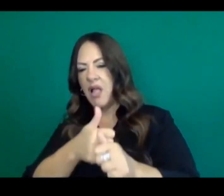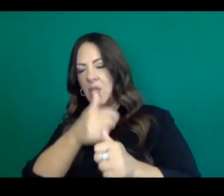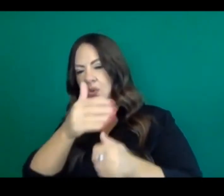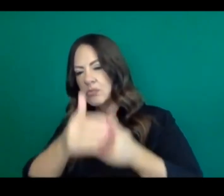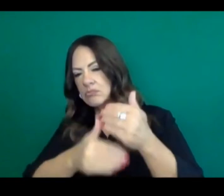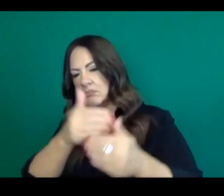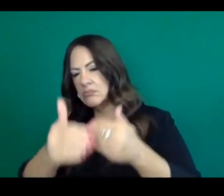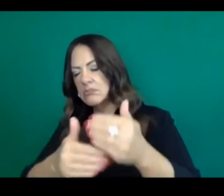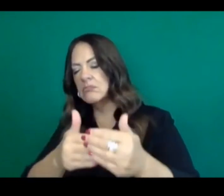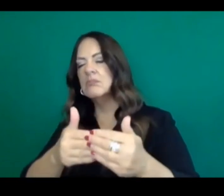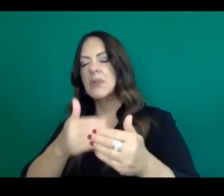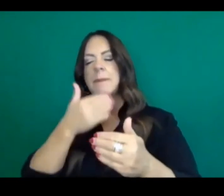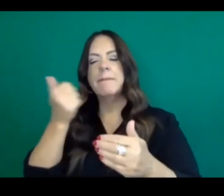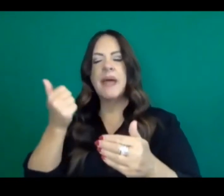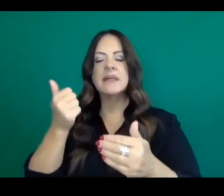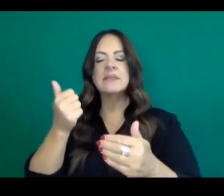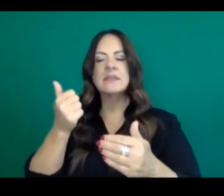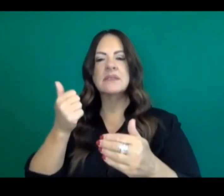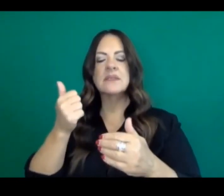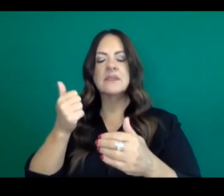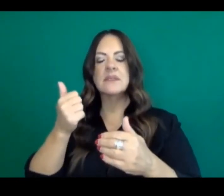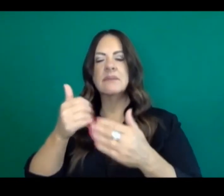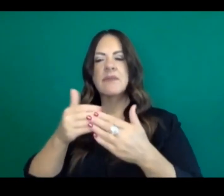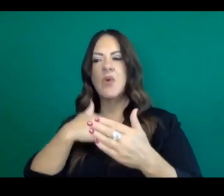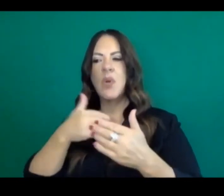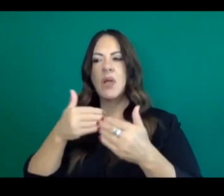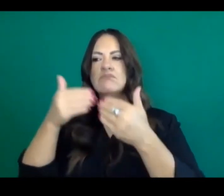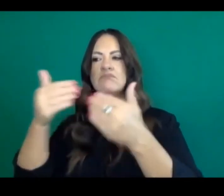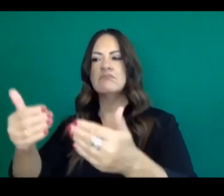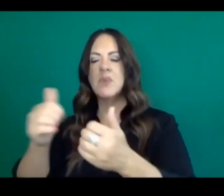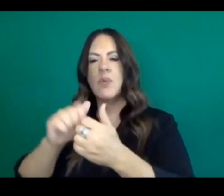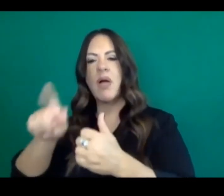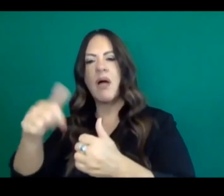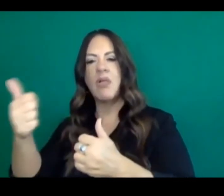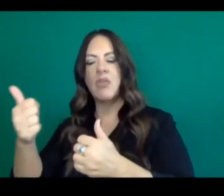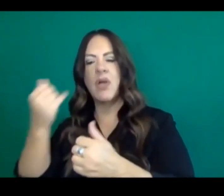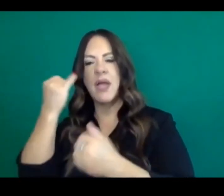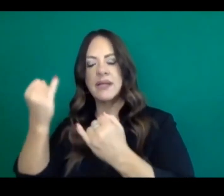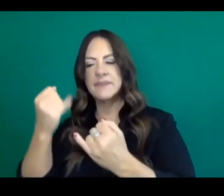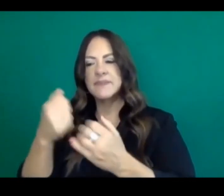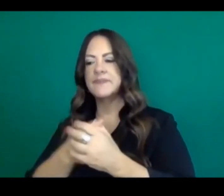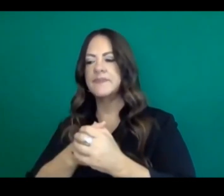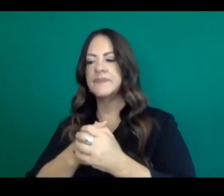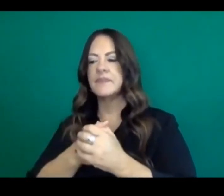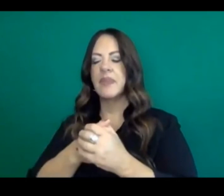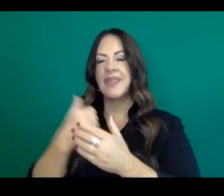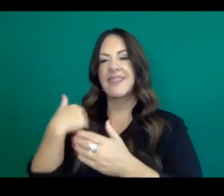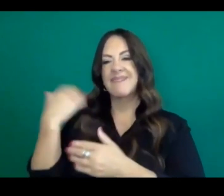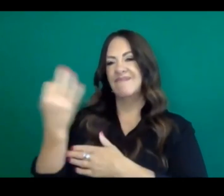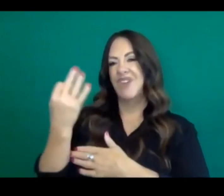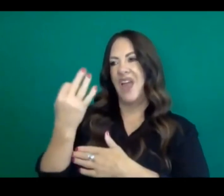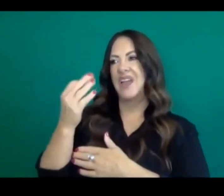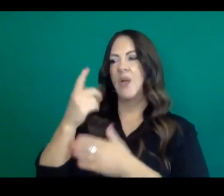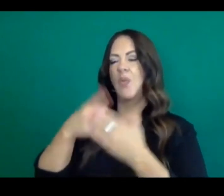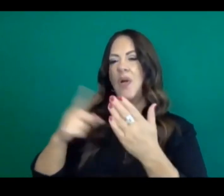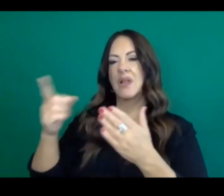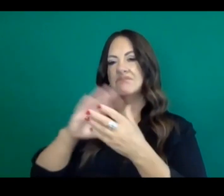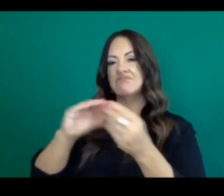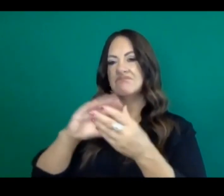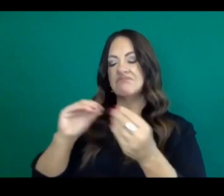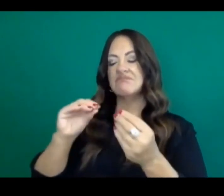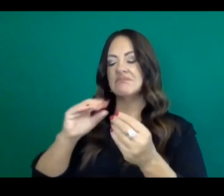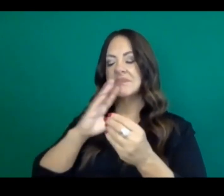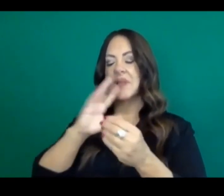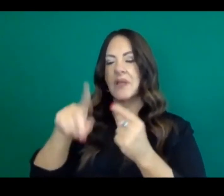ways, I think the strategy and the framework that we put out, um, on Friday really builds upon what,